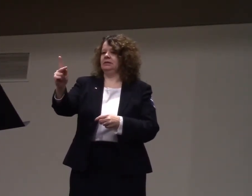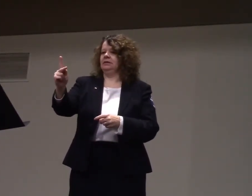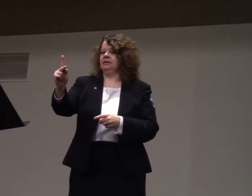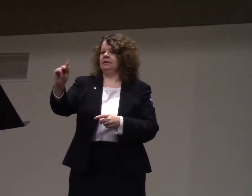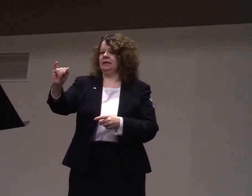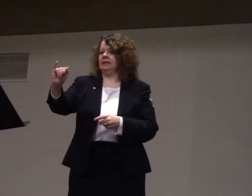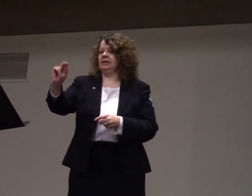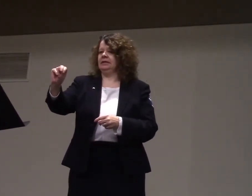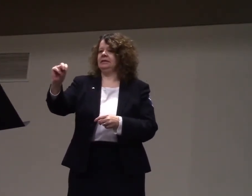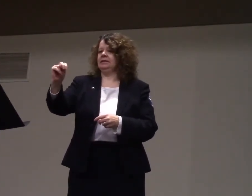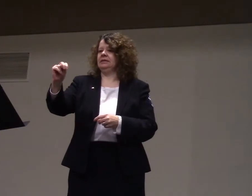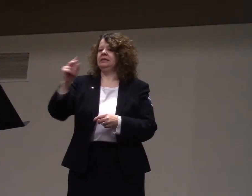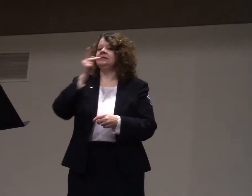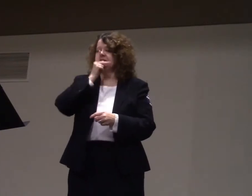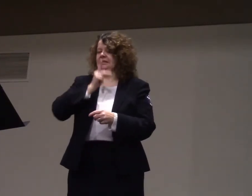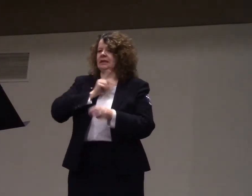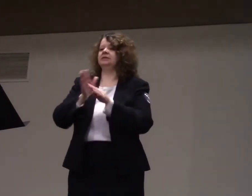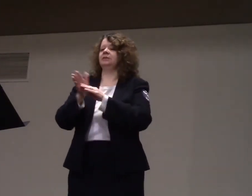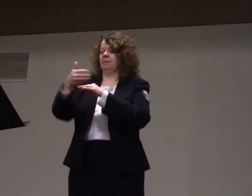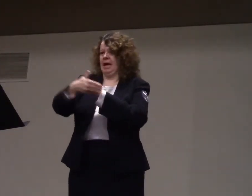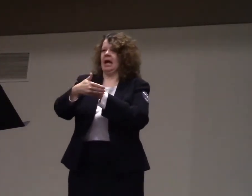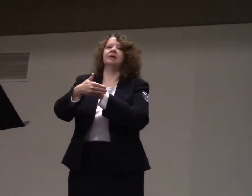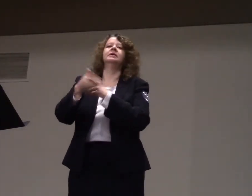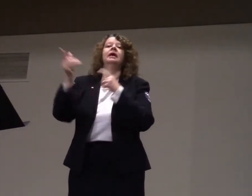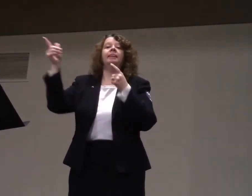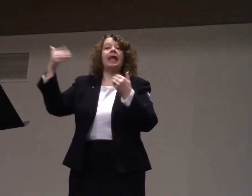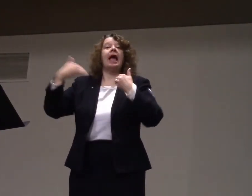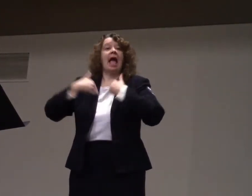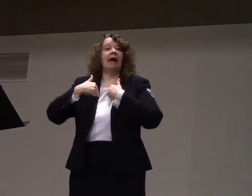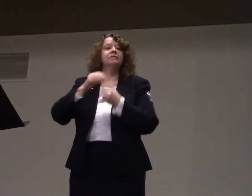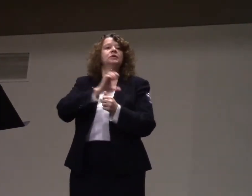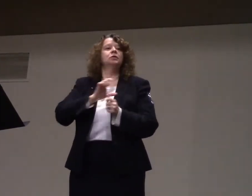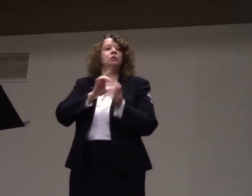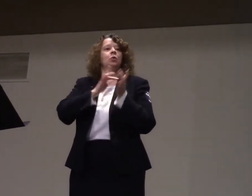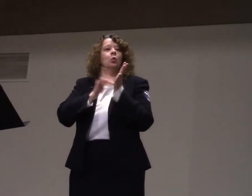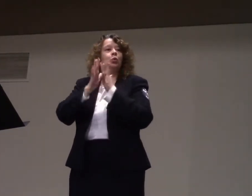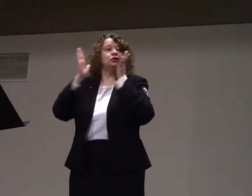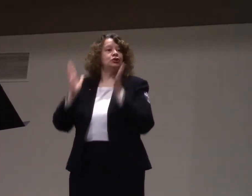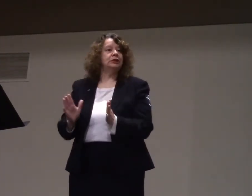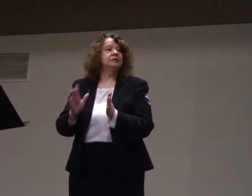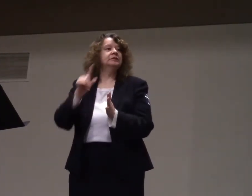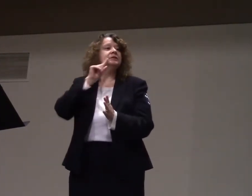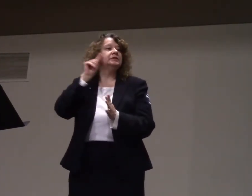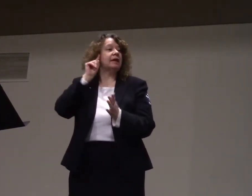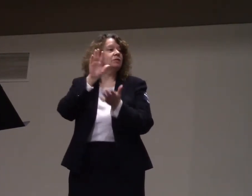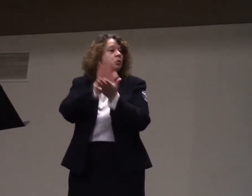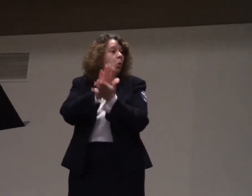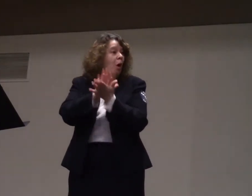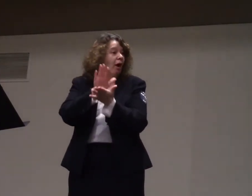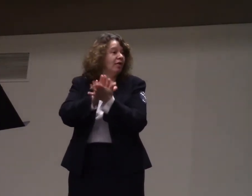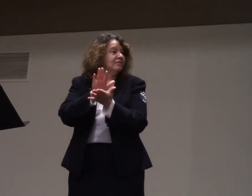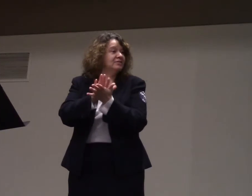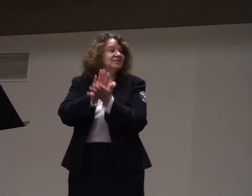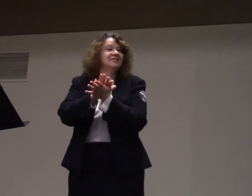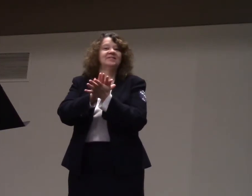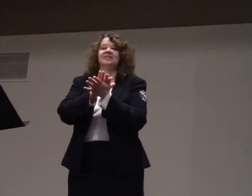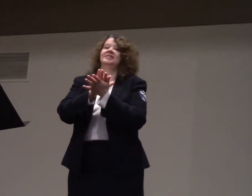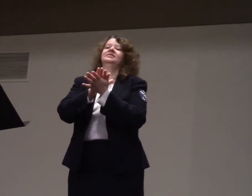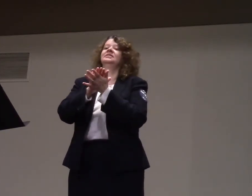I went to Kingston. to It was Kingston, Jamaica. they have a residential school